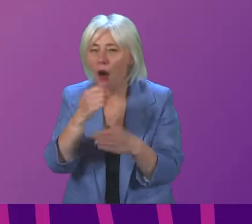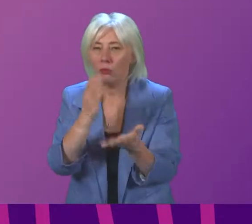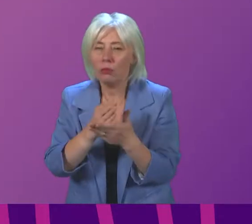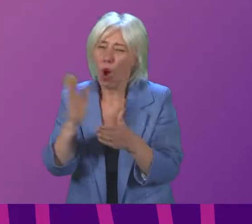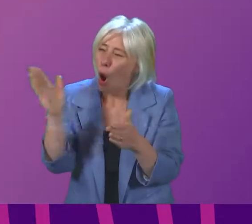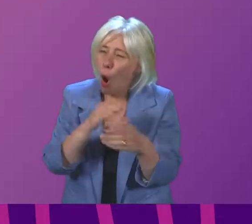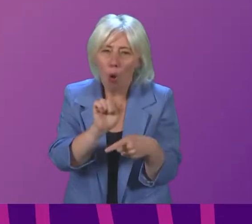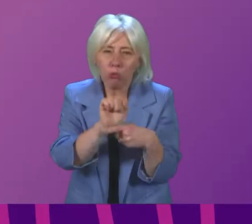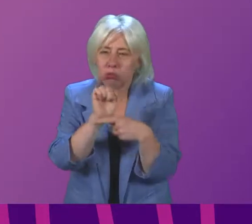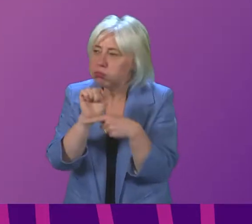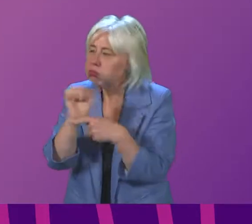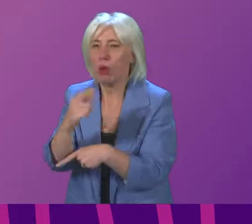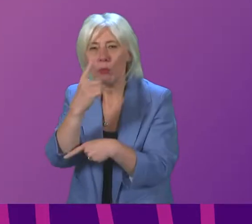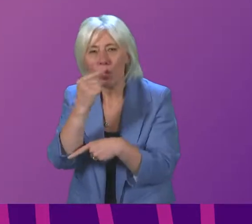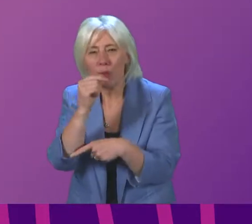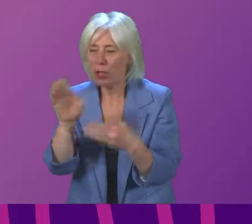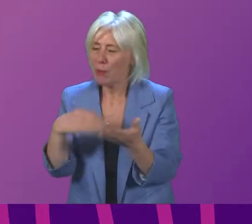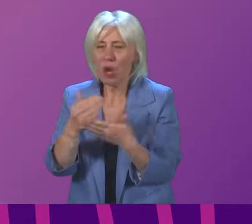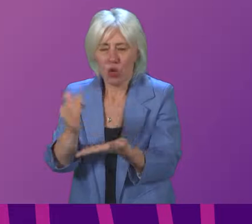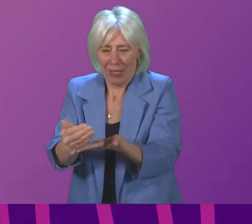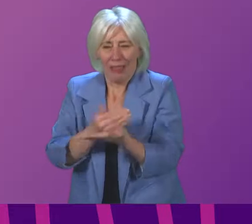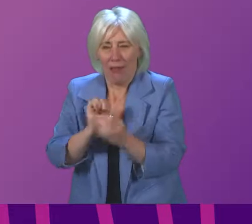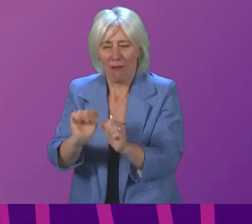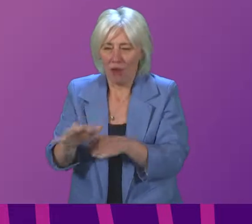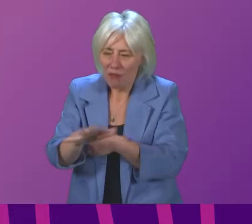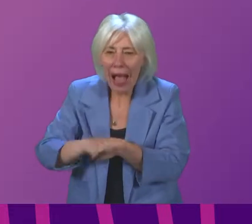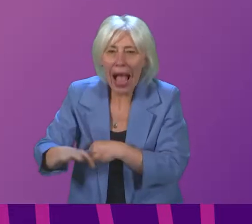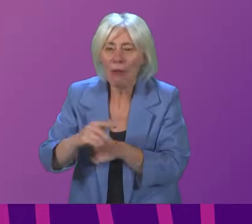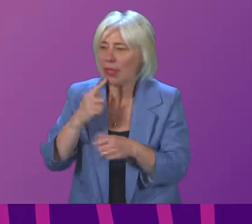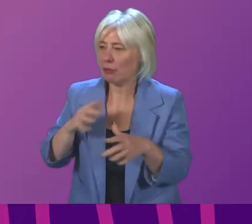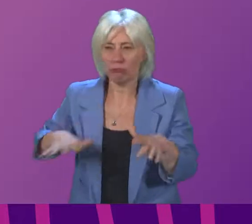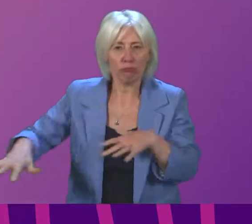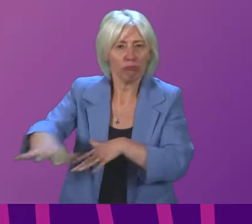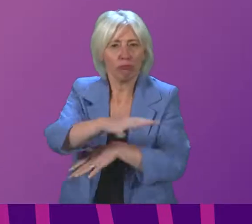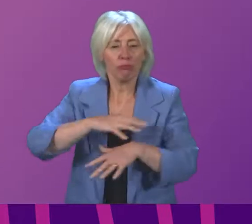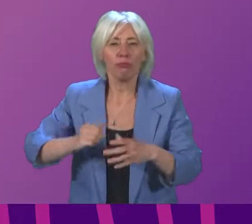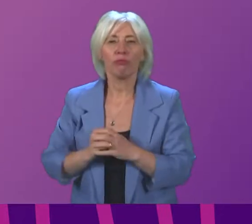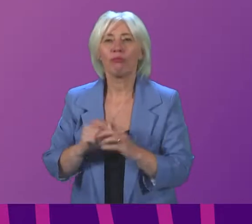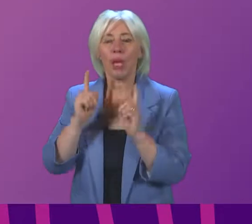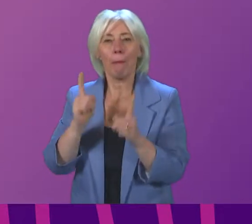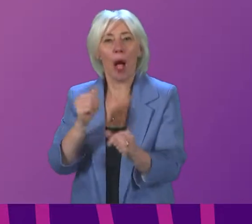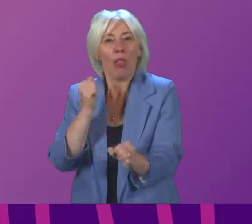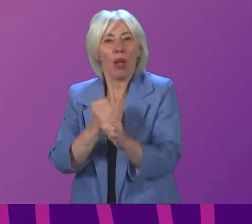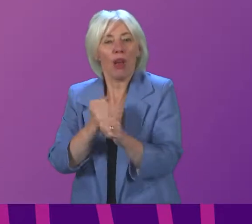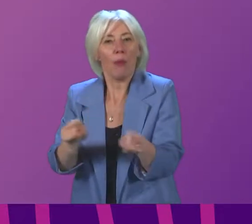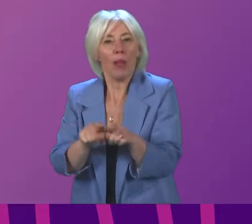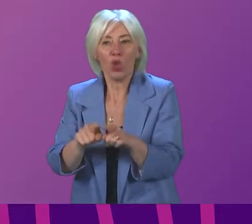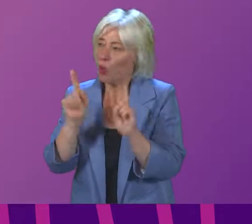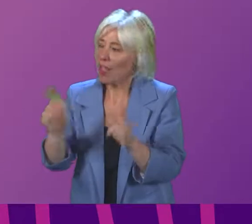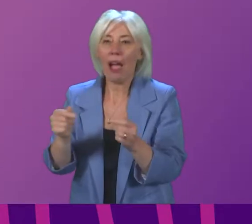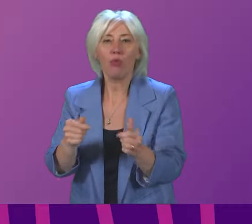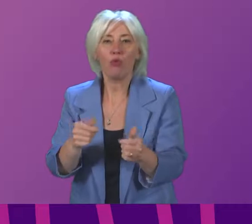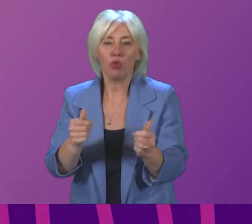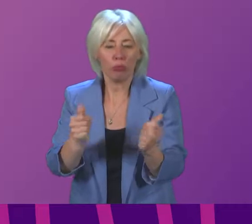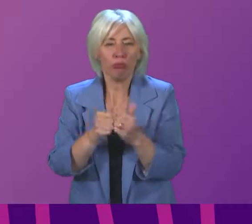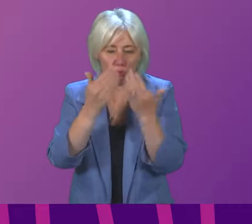precaution possible to protect your family and the people around you. But the government must also live up to their end of the bargain.